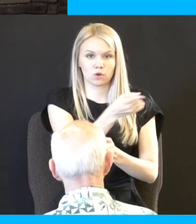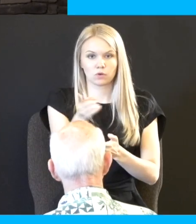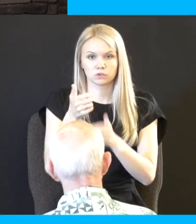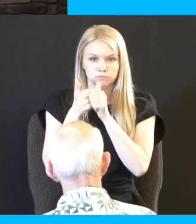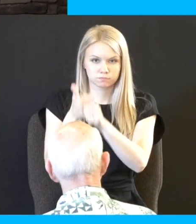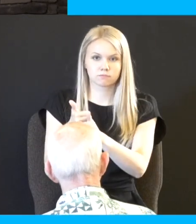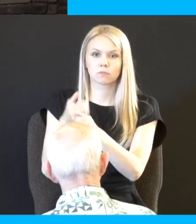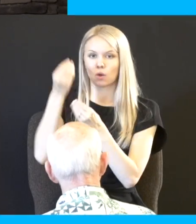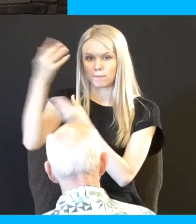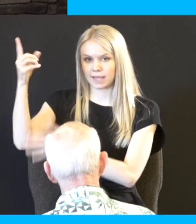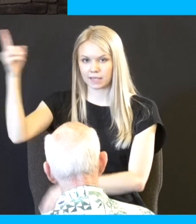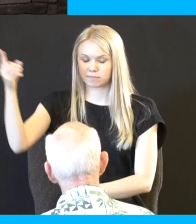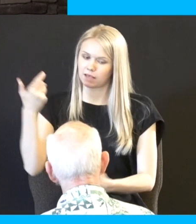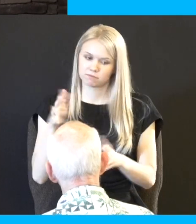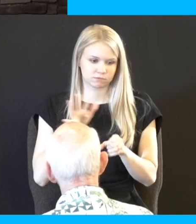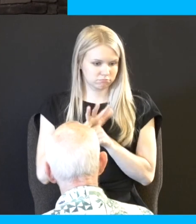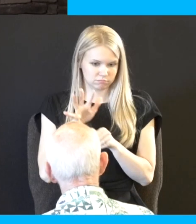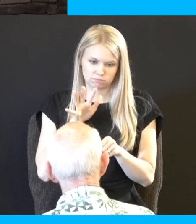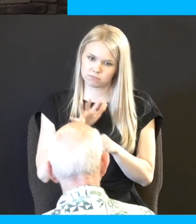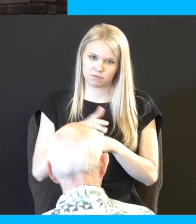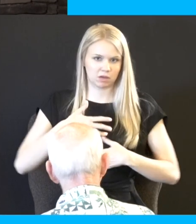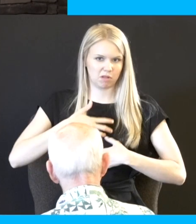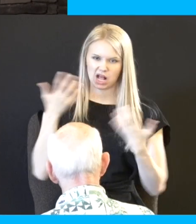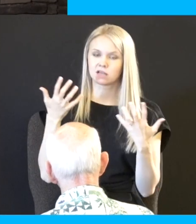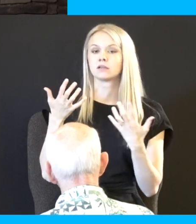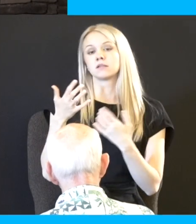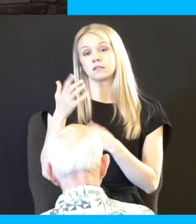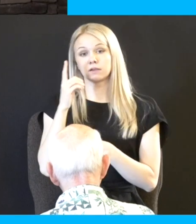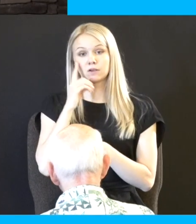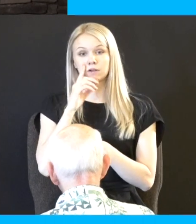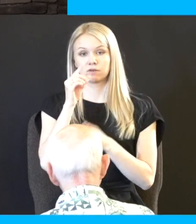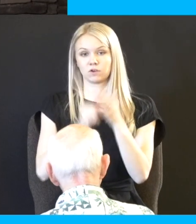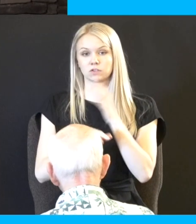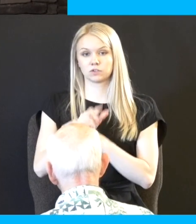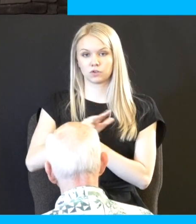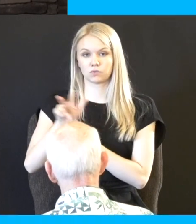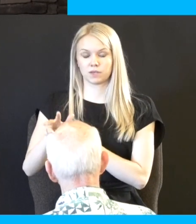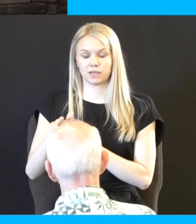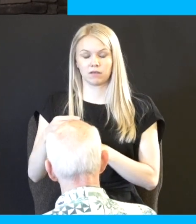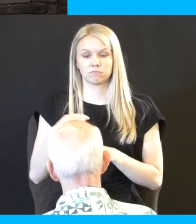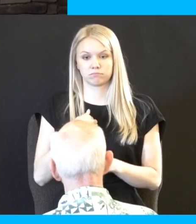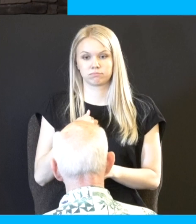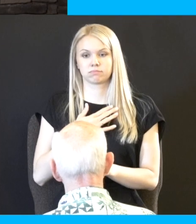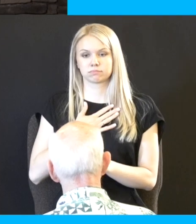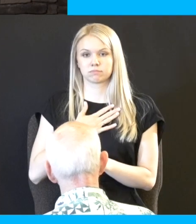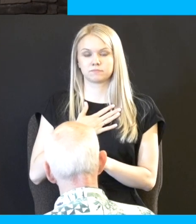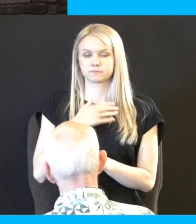for they had had enough when they heard that when they heard verse 33 these things they were cut to the heart and they took counsel to slay them so they decided